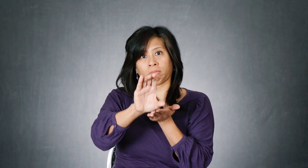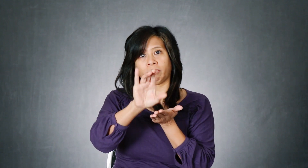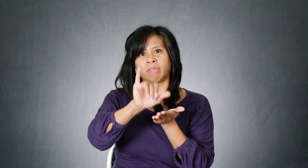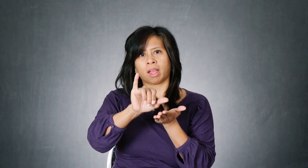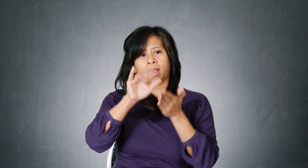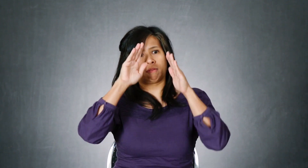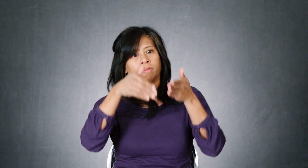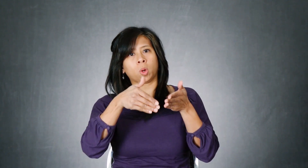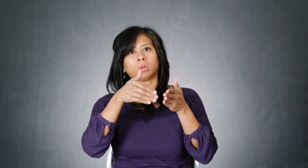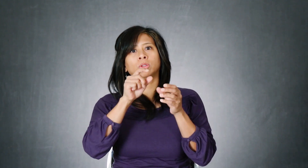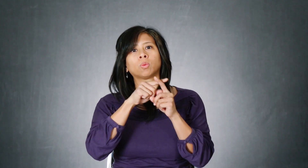access to the school system.